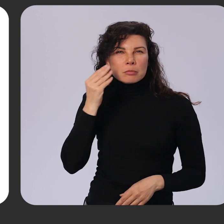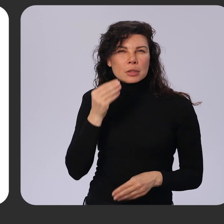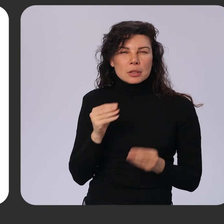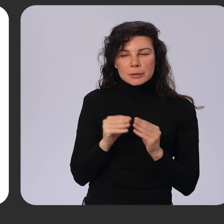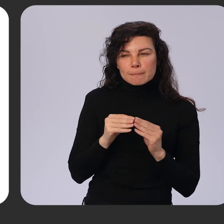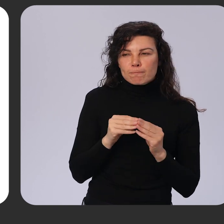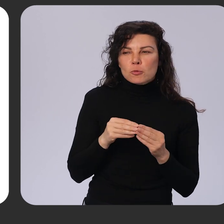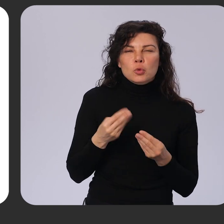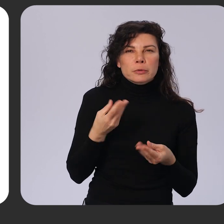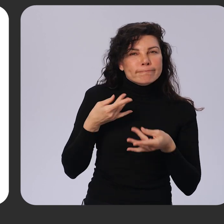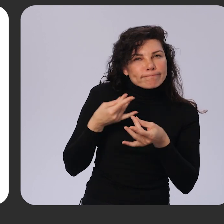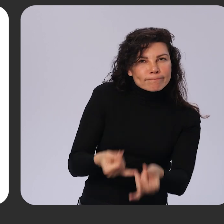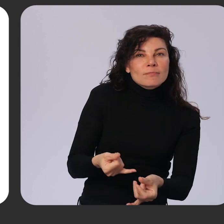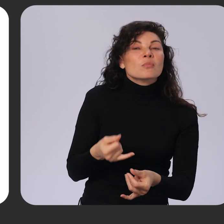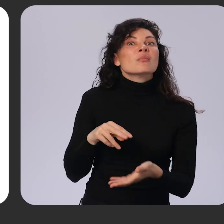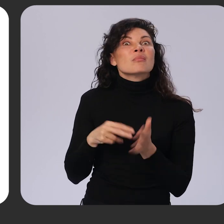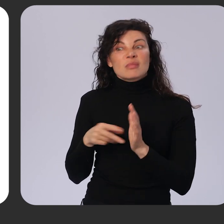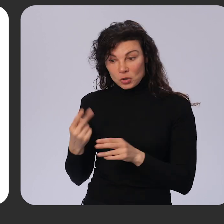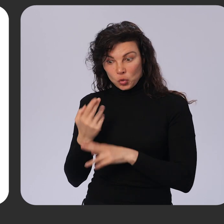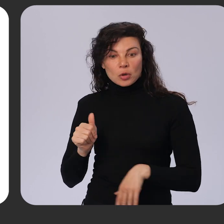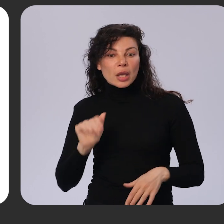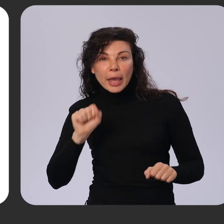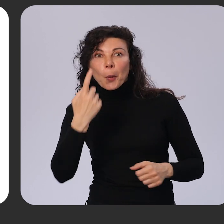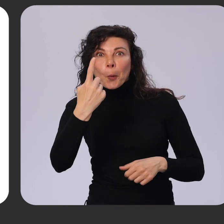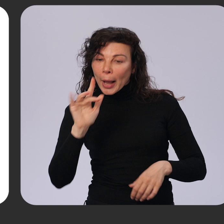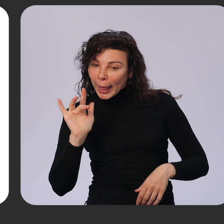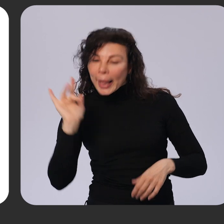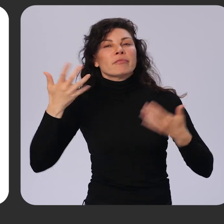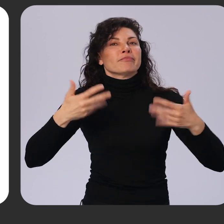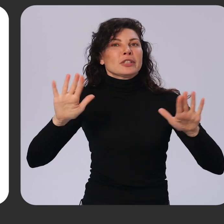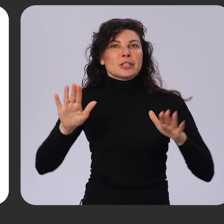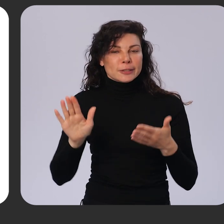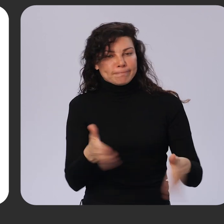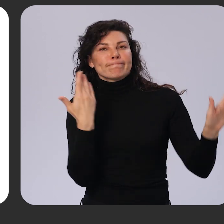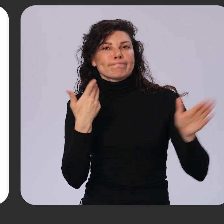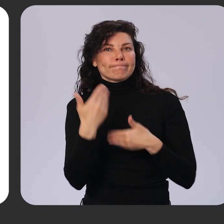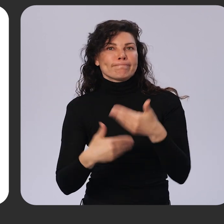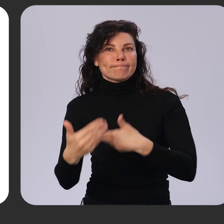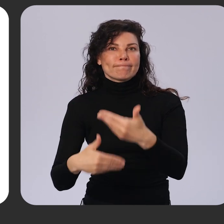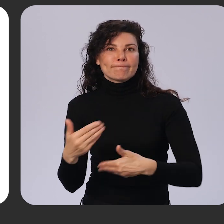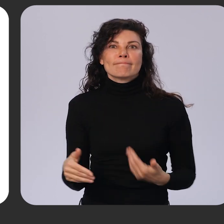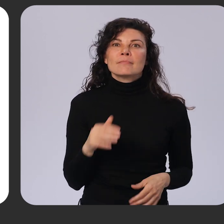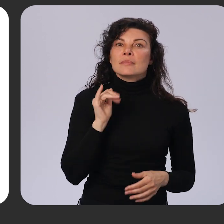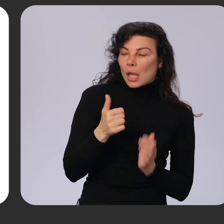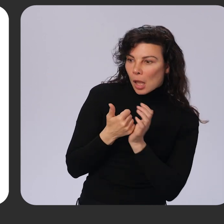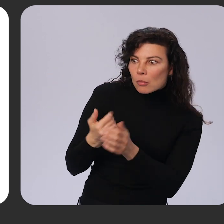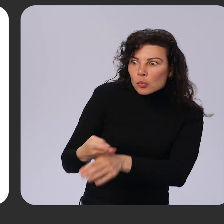out in as little as one click. This in turn helps improve conversion rates for